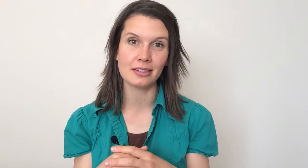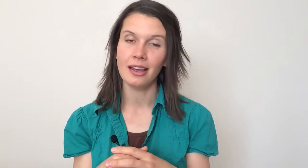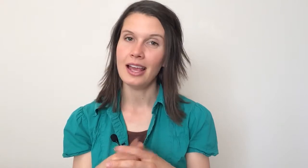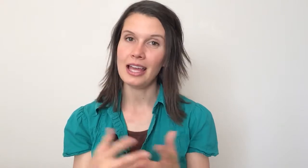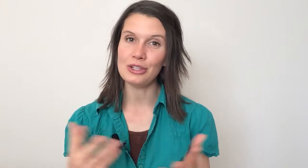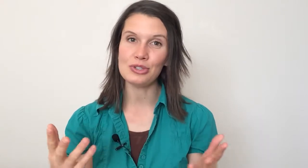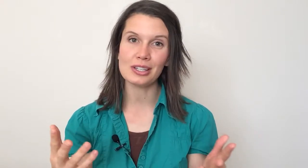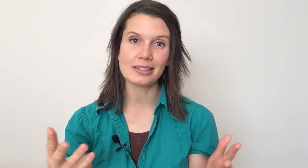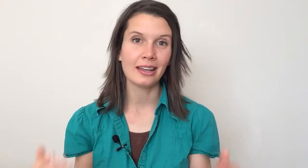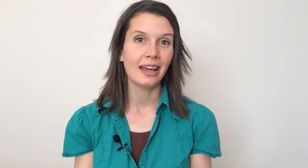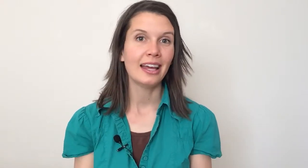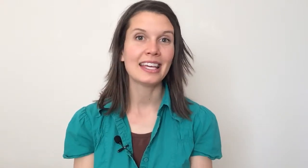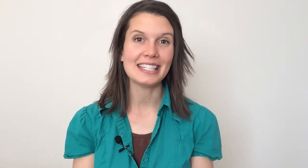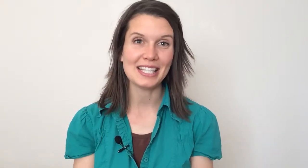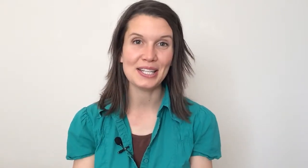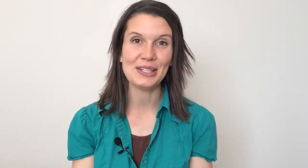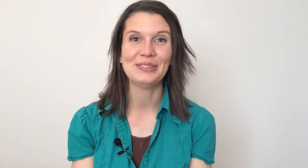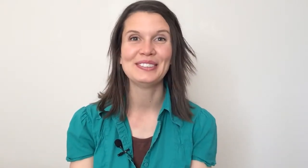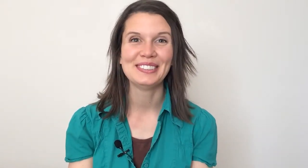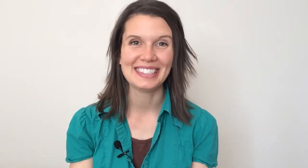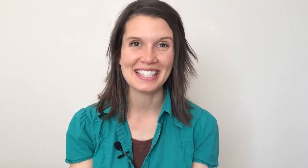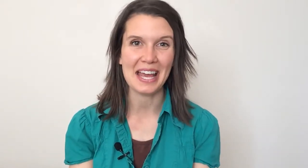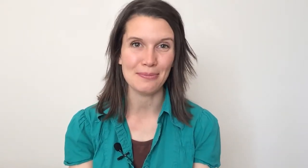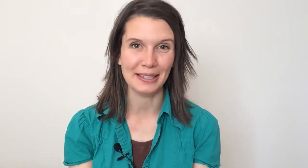and you just continue tapping.